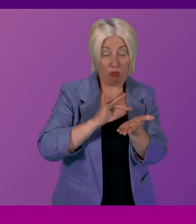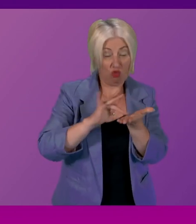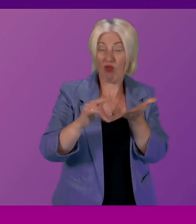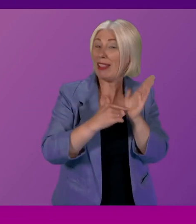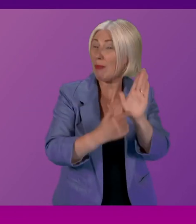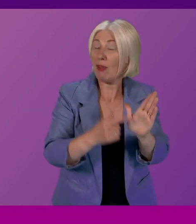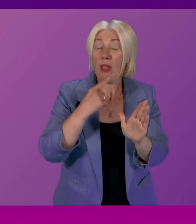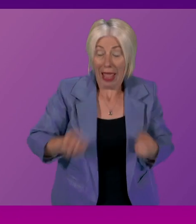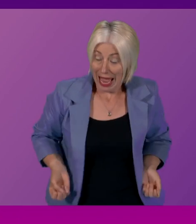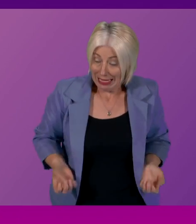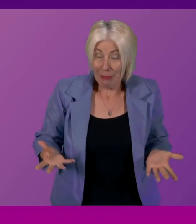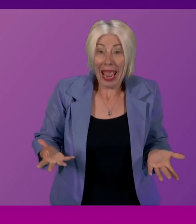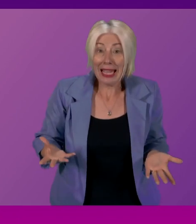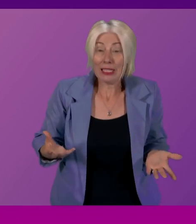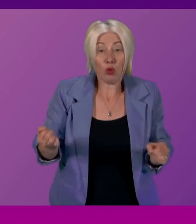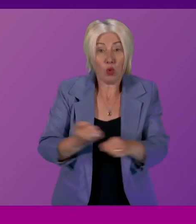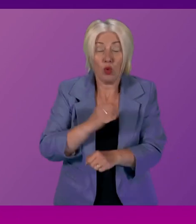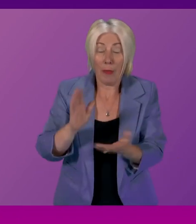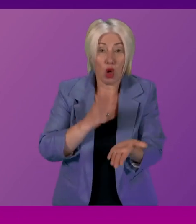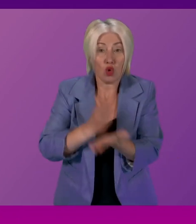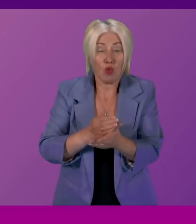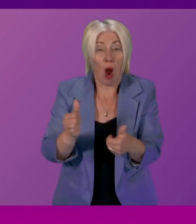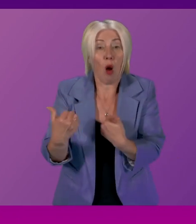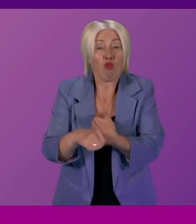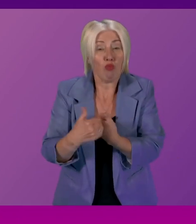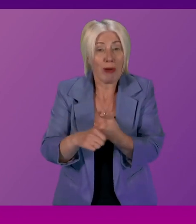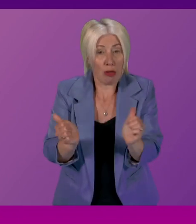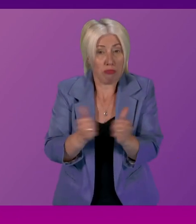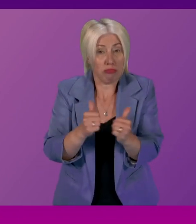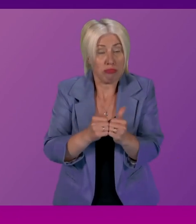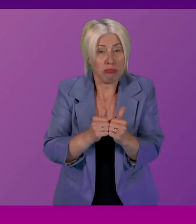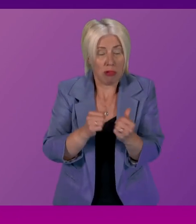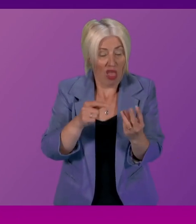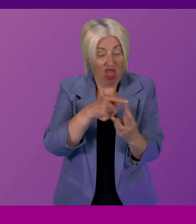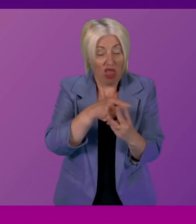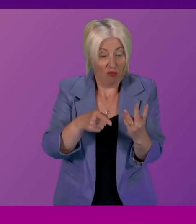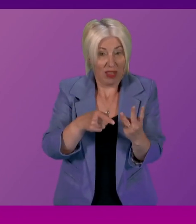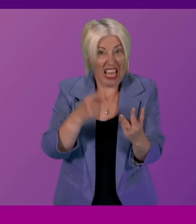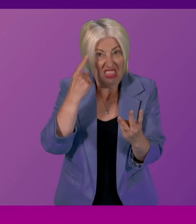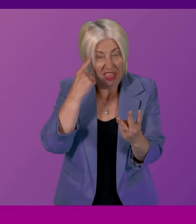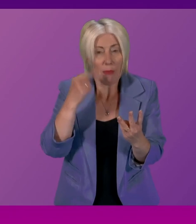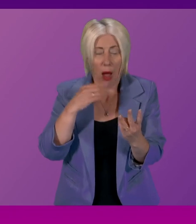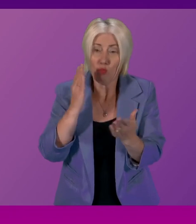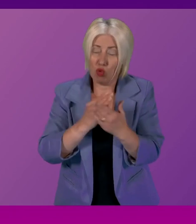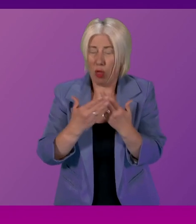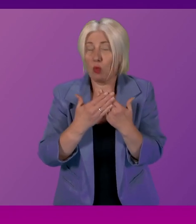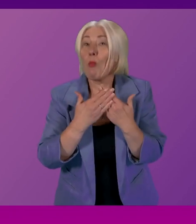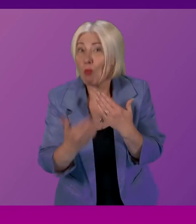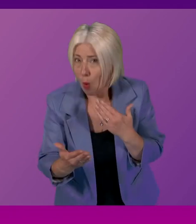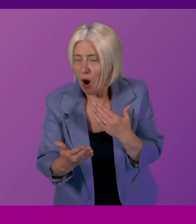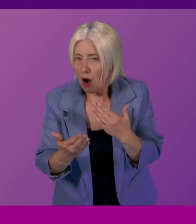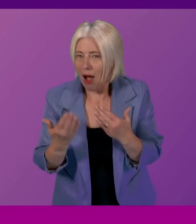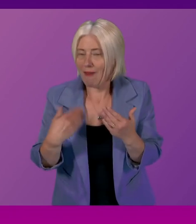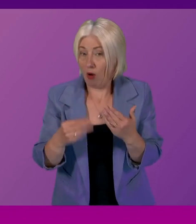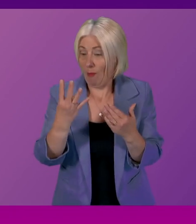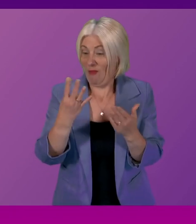spend that is being made is appropriate. So those might be three areas, but I'm sure there's certainly more that we have done in the space of